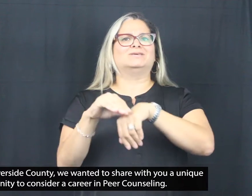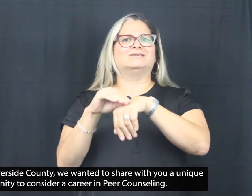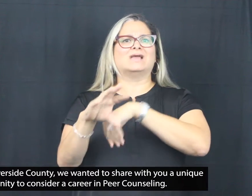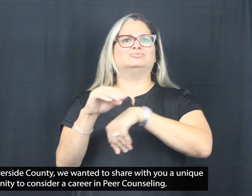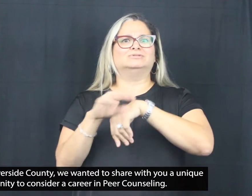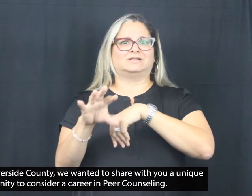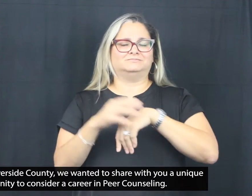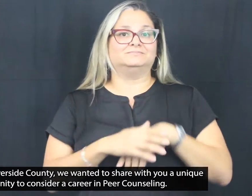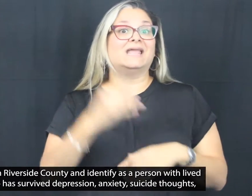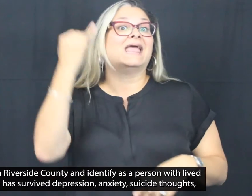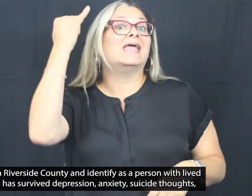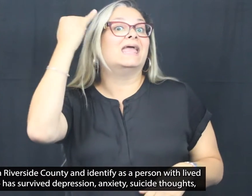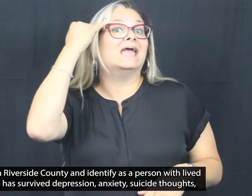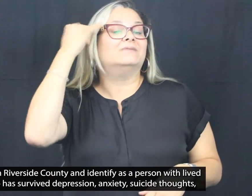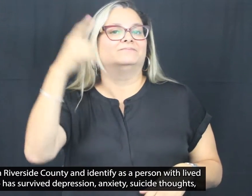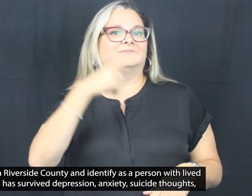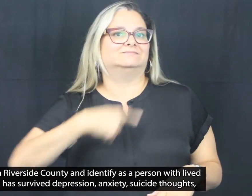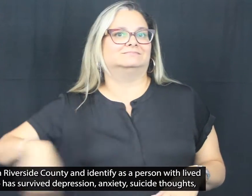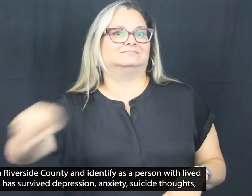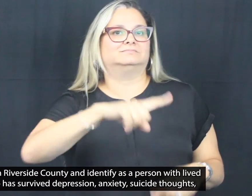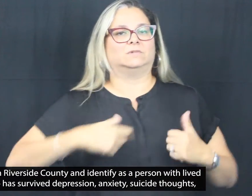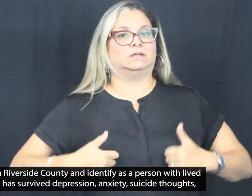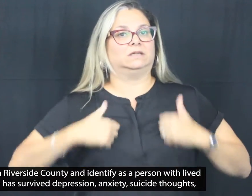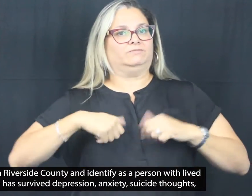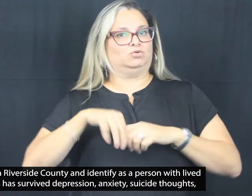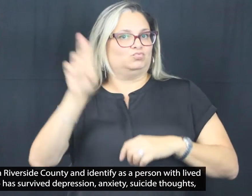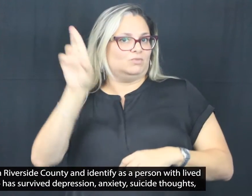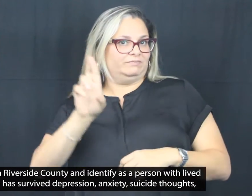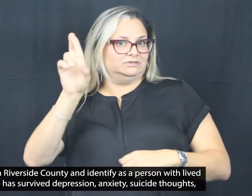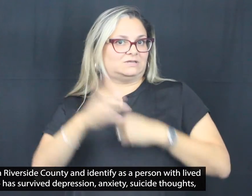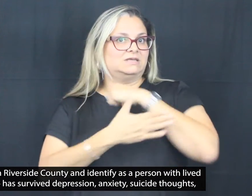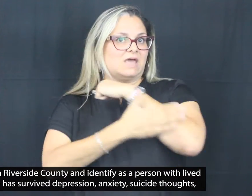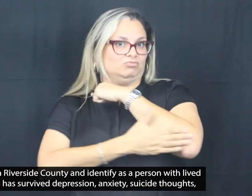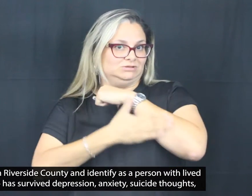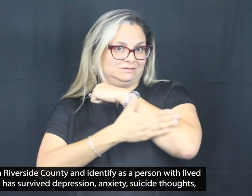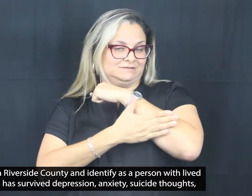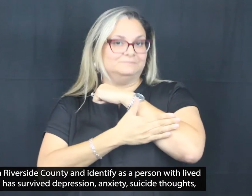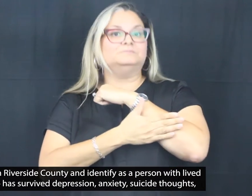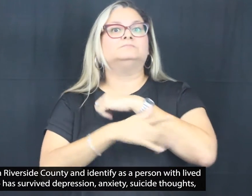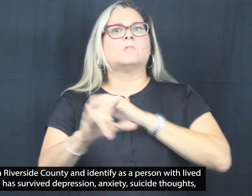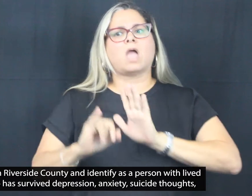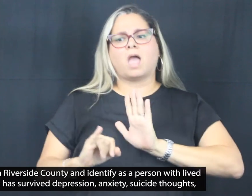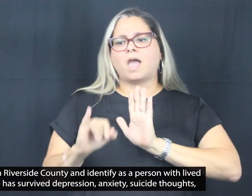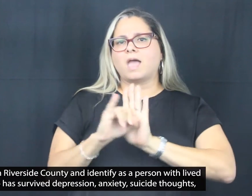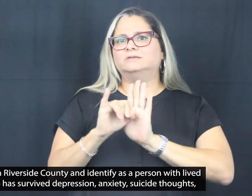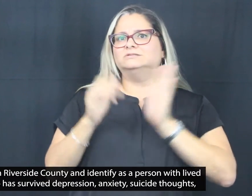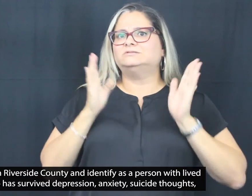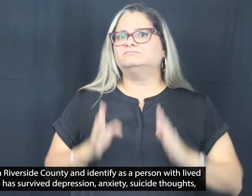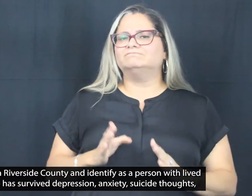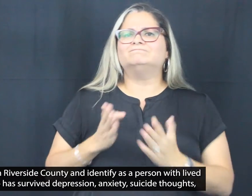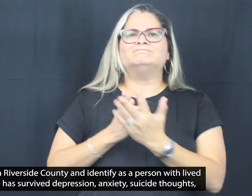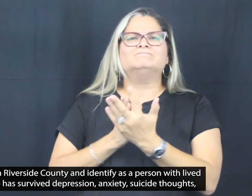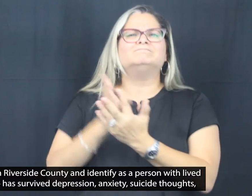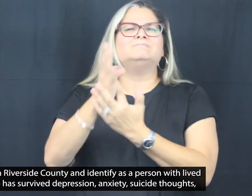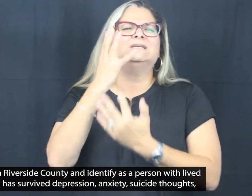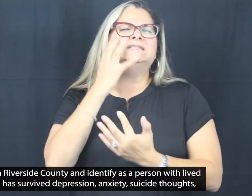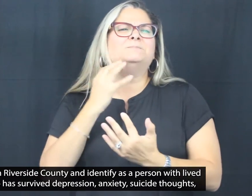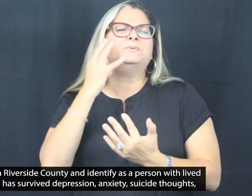career in peer counseling or peer support specialists. If you are living in Riverside County and identify as a person